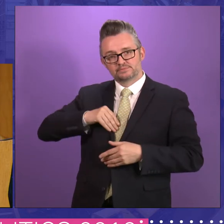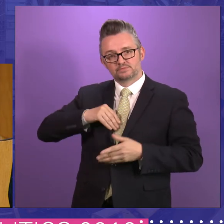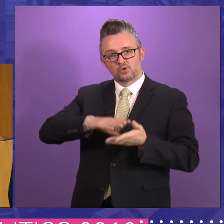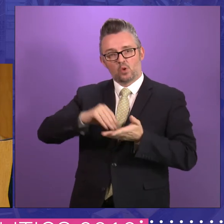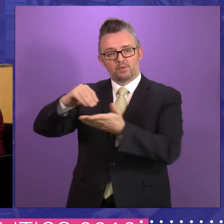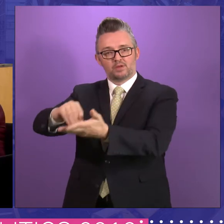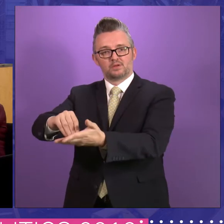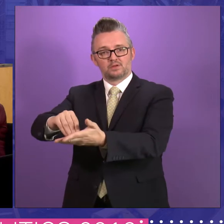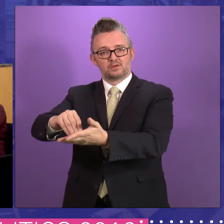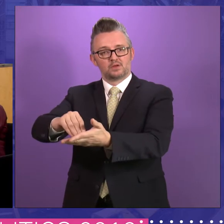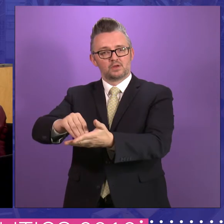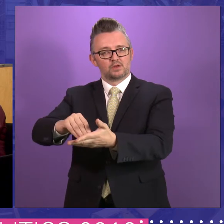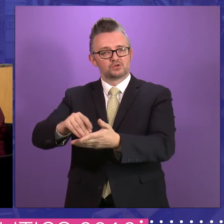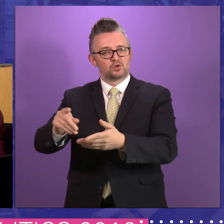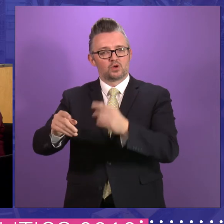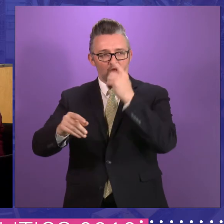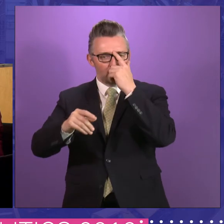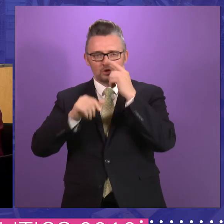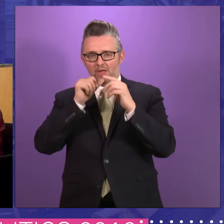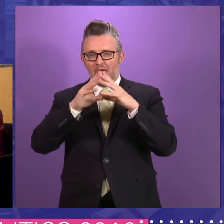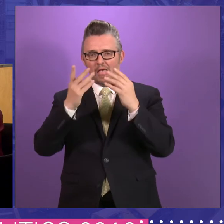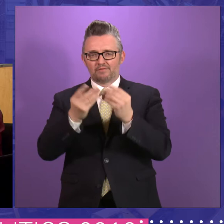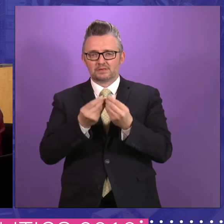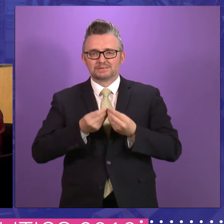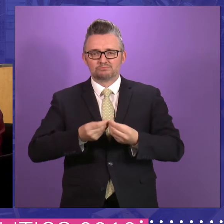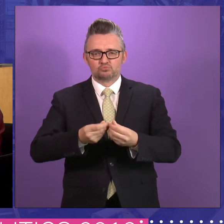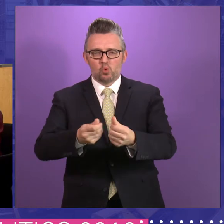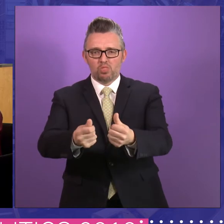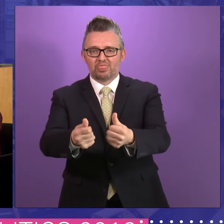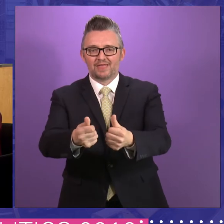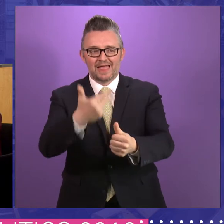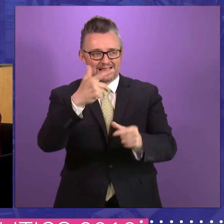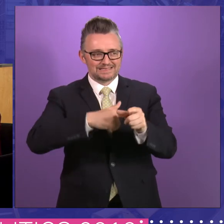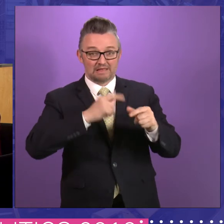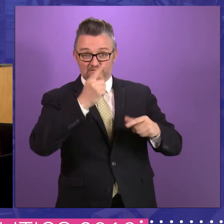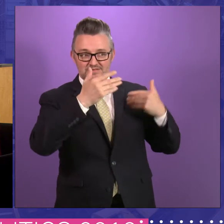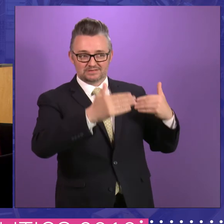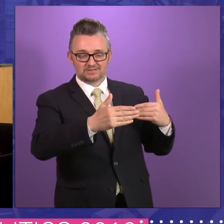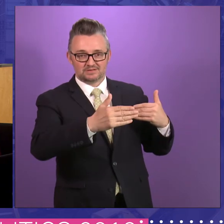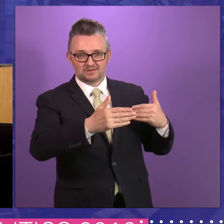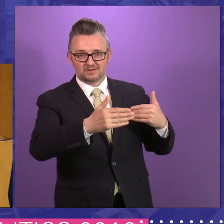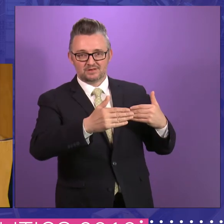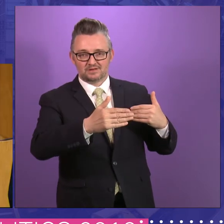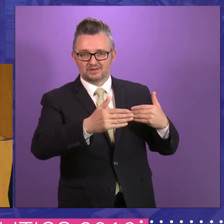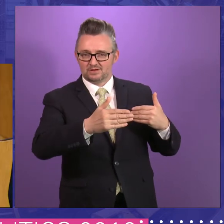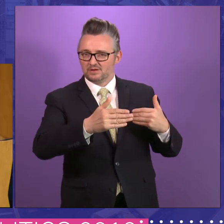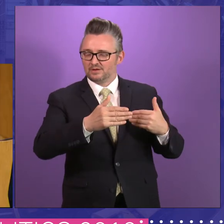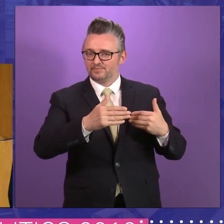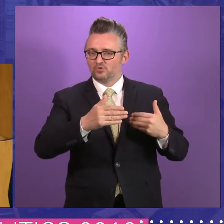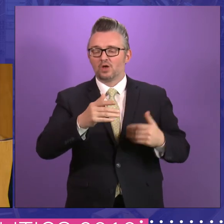amendment. So, you know, it wasn't all sweetness and light in the first eight years. And I am not saying that, you know,